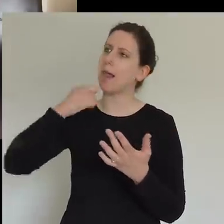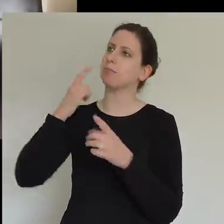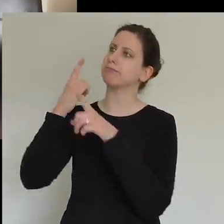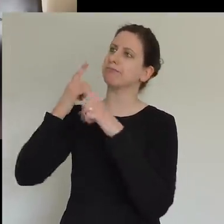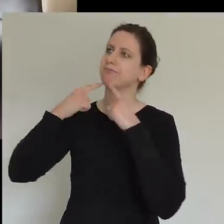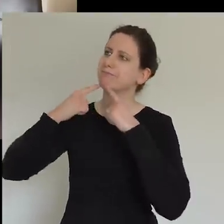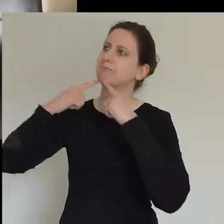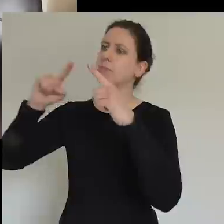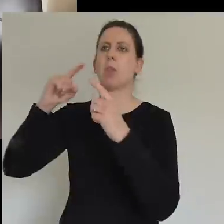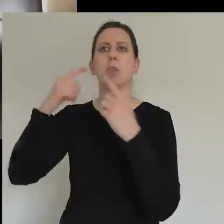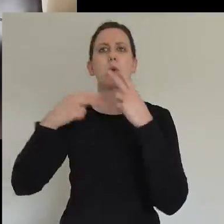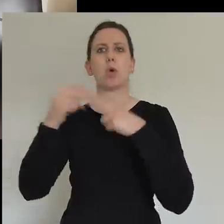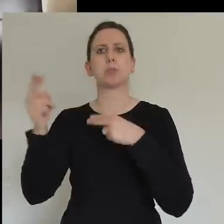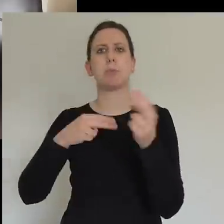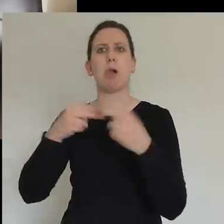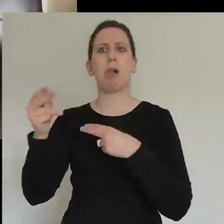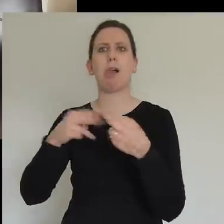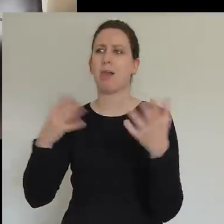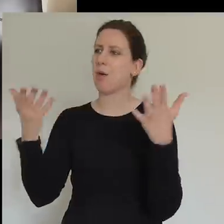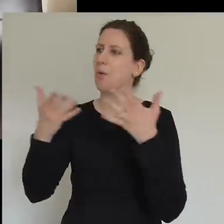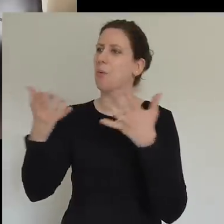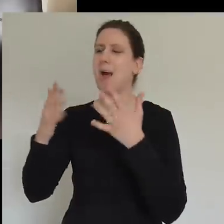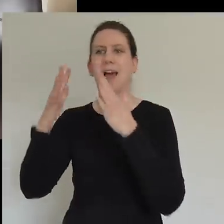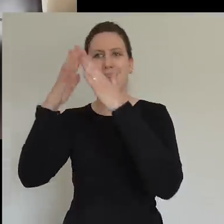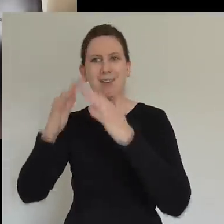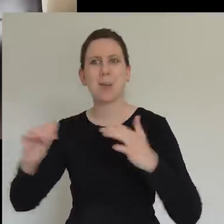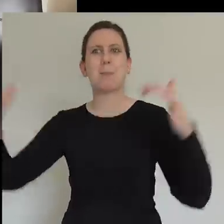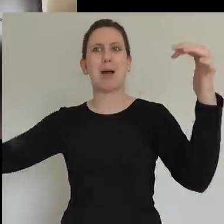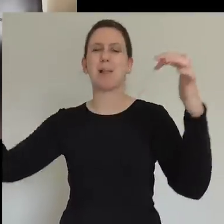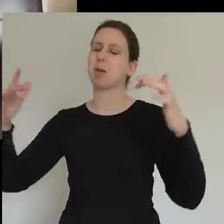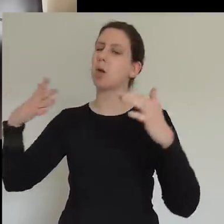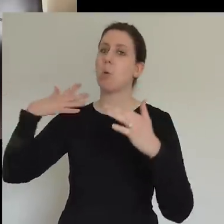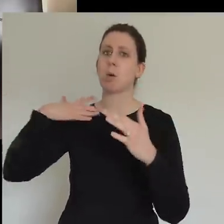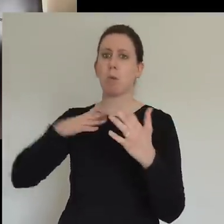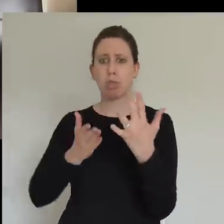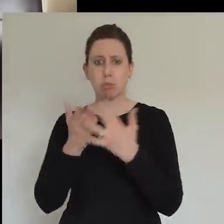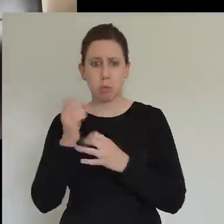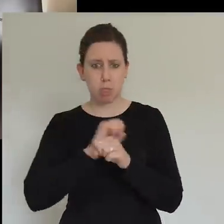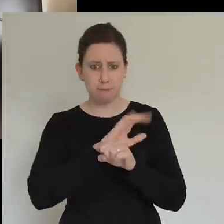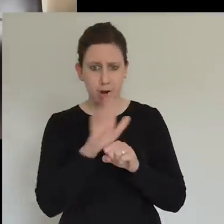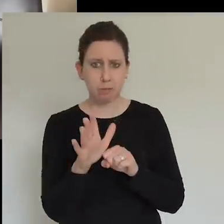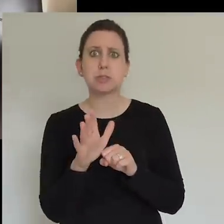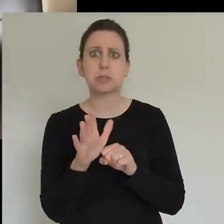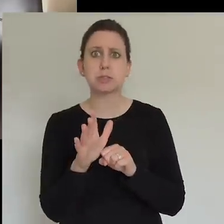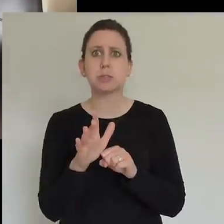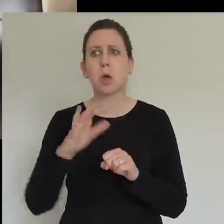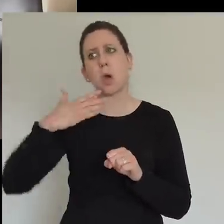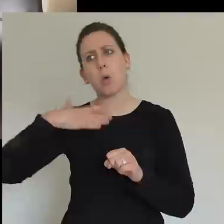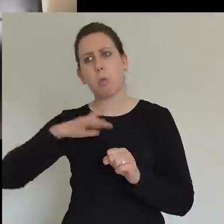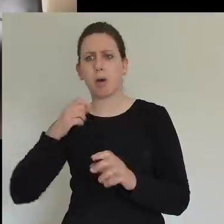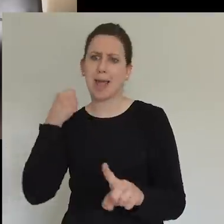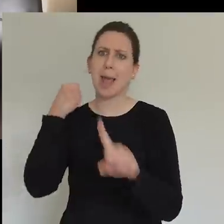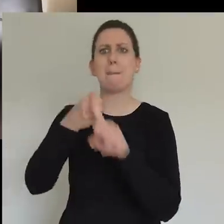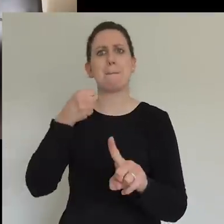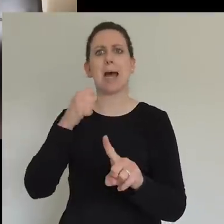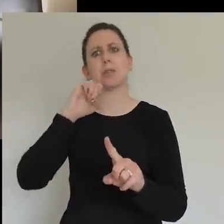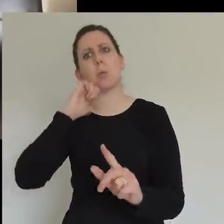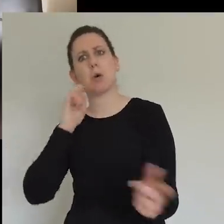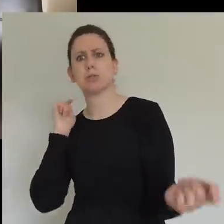desperate more than ever to make an impact at the moment during this virus. But to do that, would you give us your voice too? Yes. Would you consider for the price of a cup of